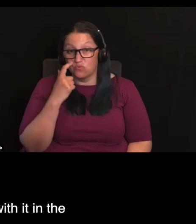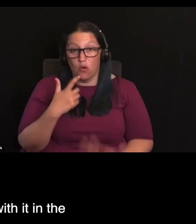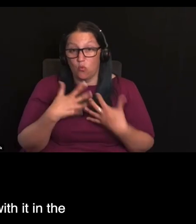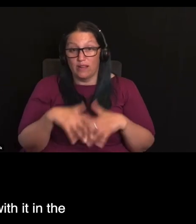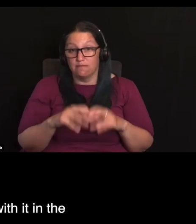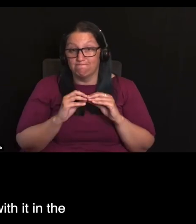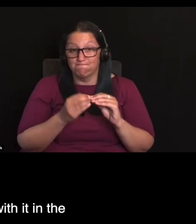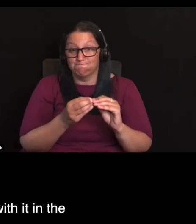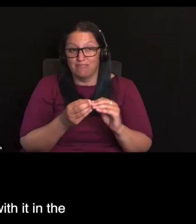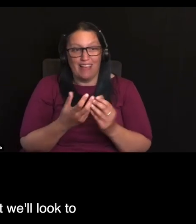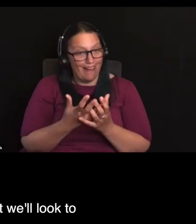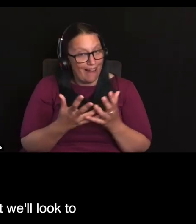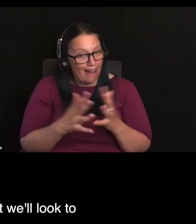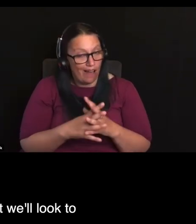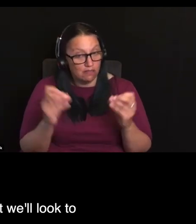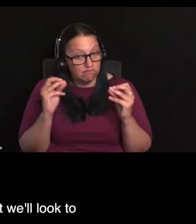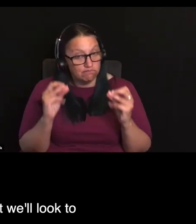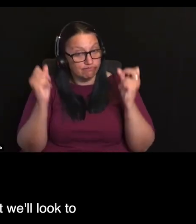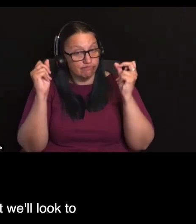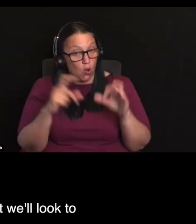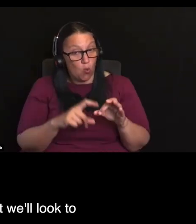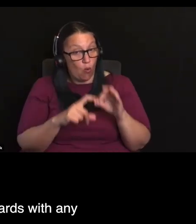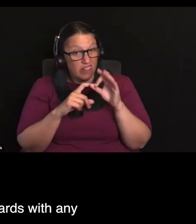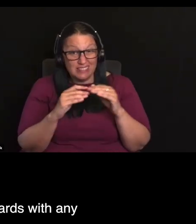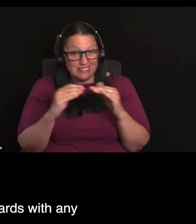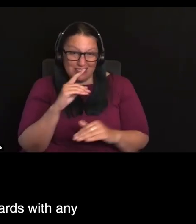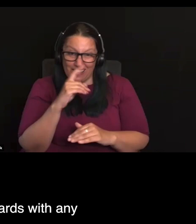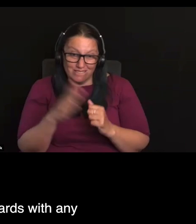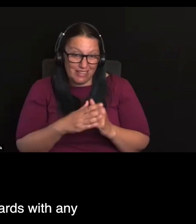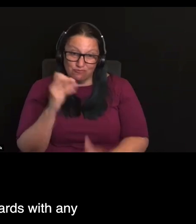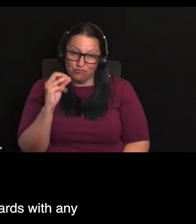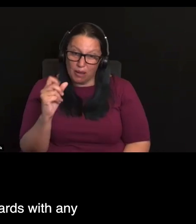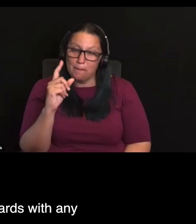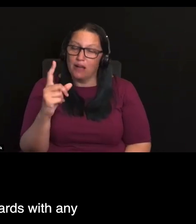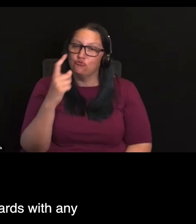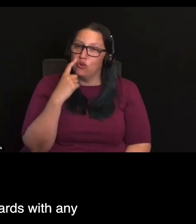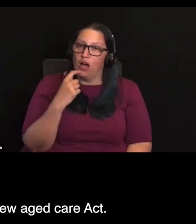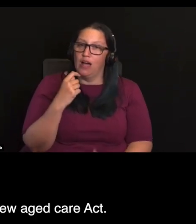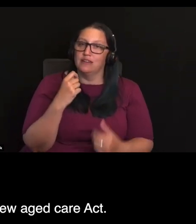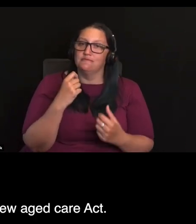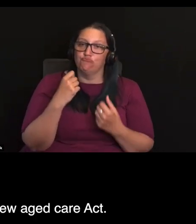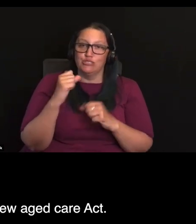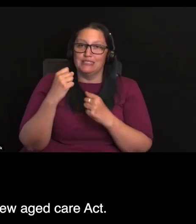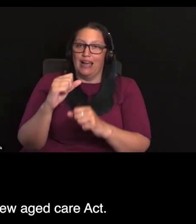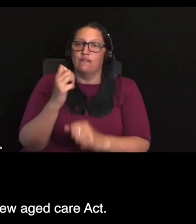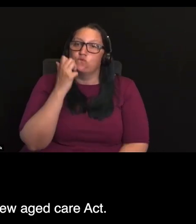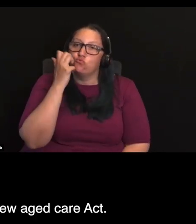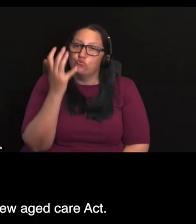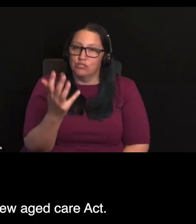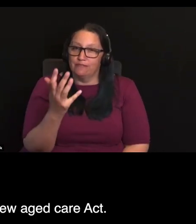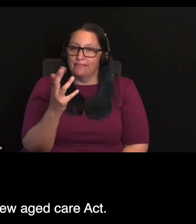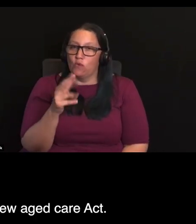I don't know that we'll deal with it in the quality standards as such, but we'll look to future proof the quality standards with any broader changes we made